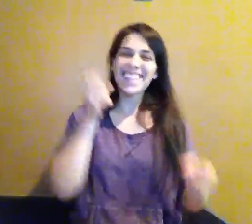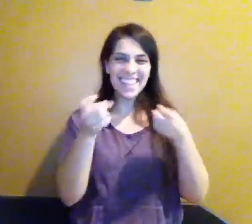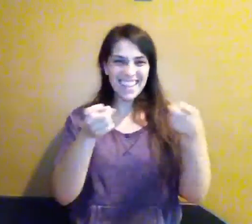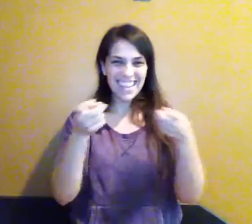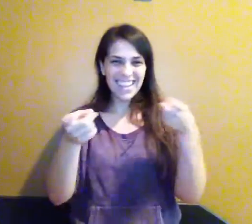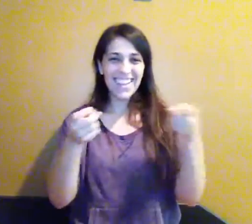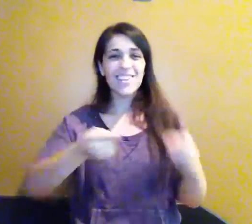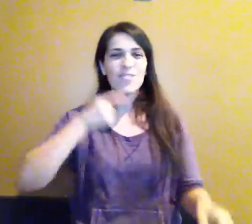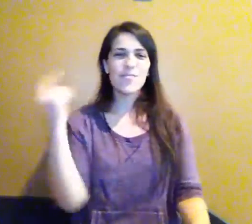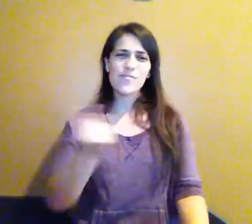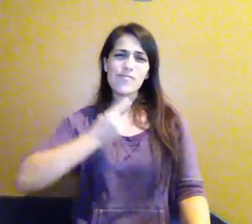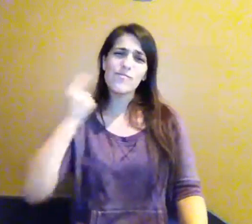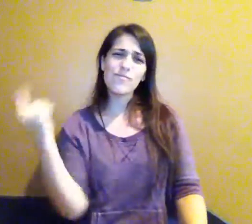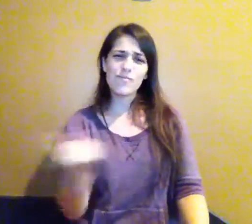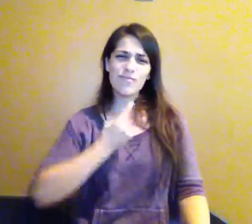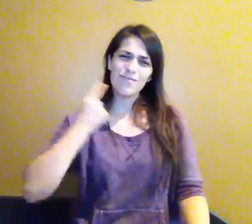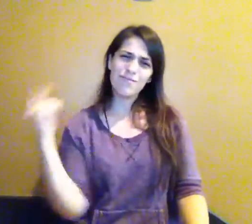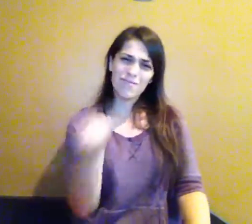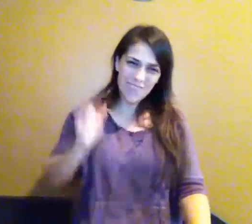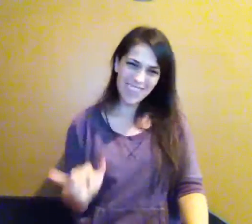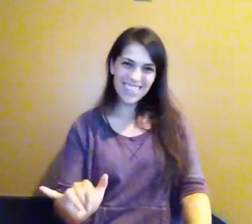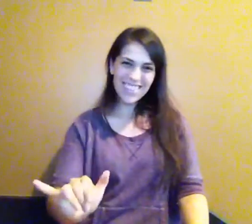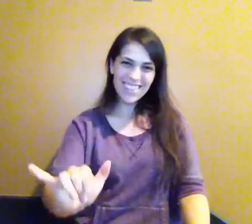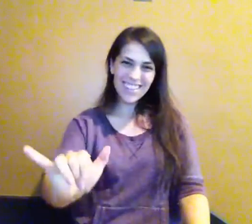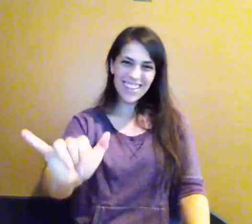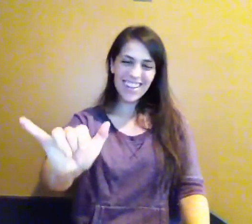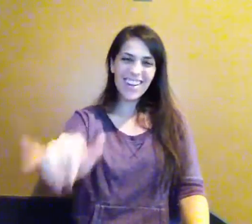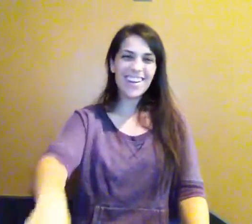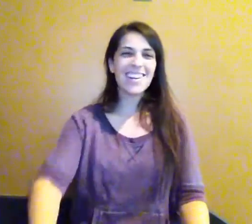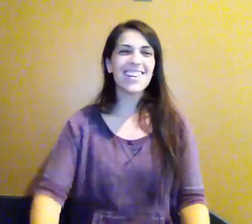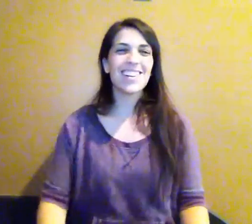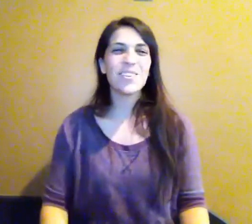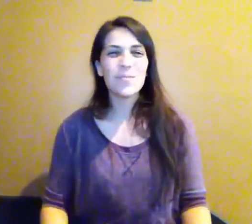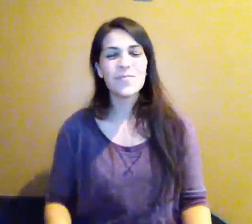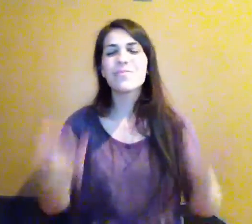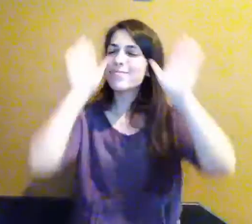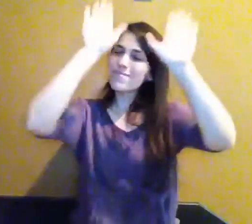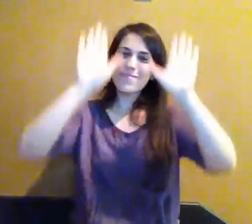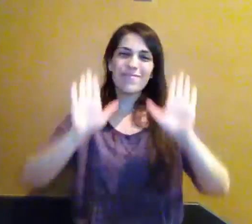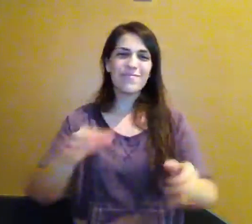shall reign forevermore Mighty